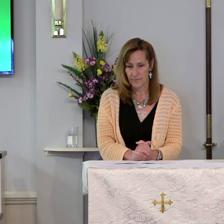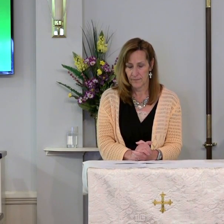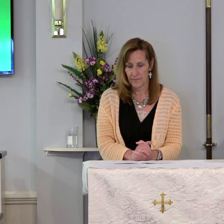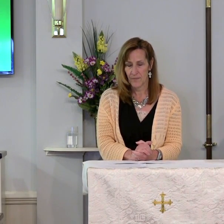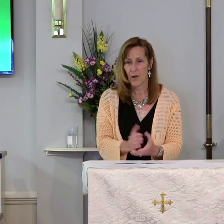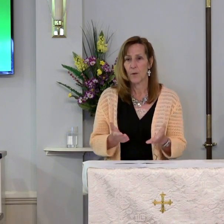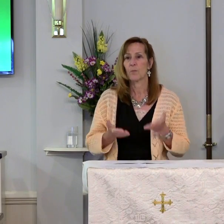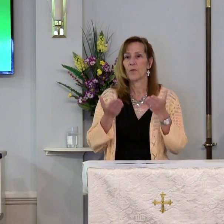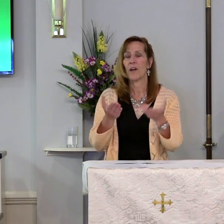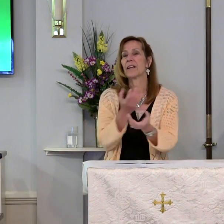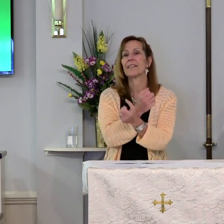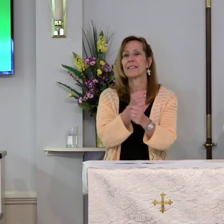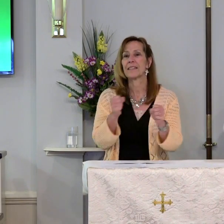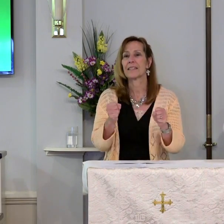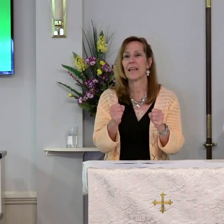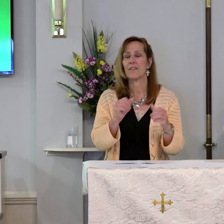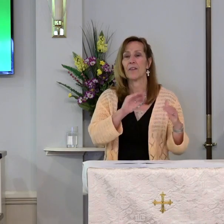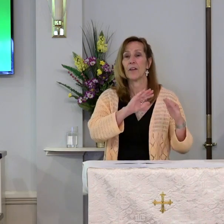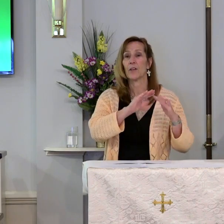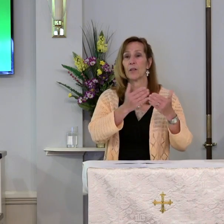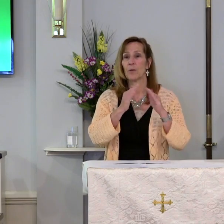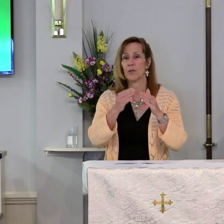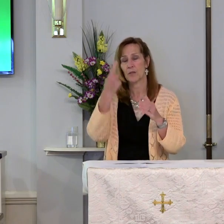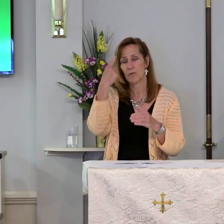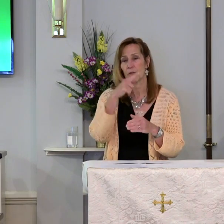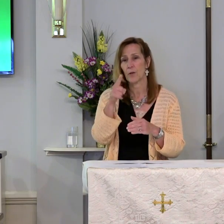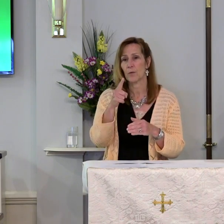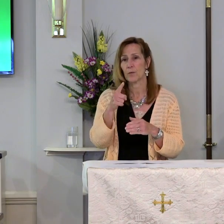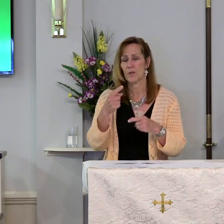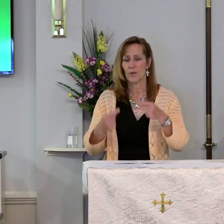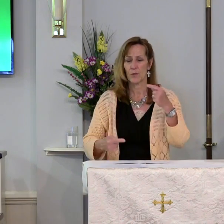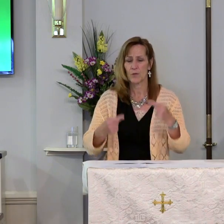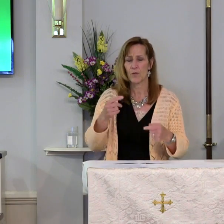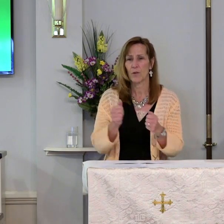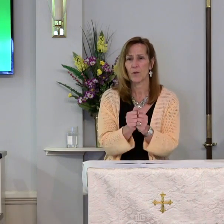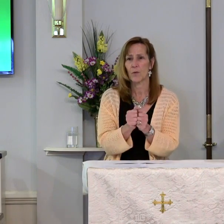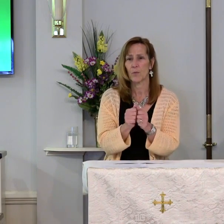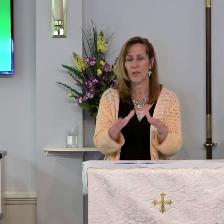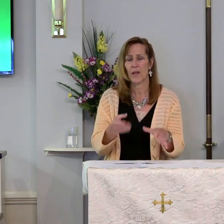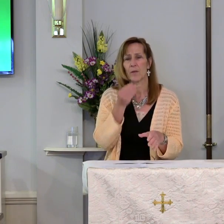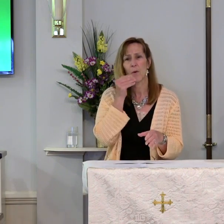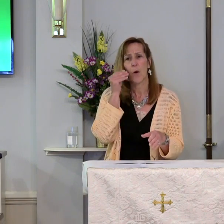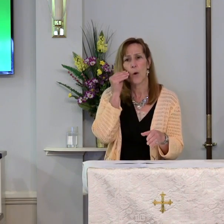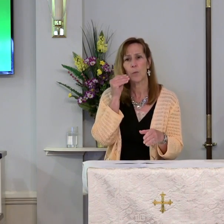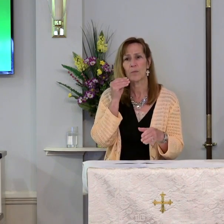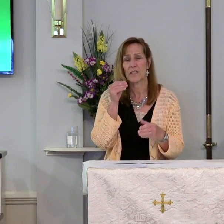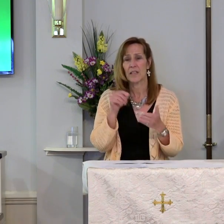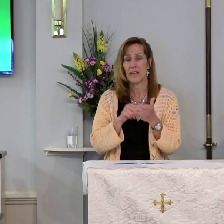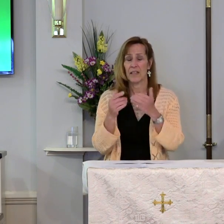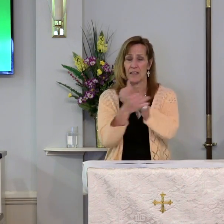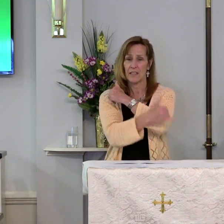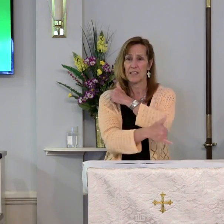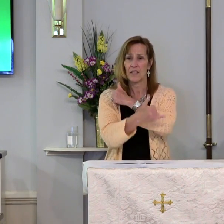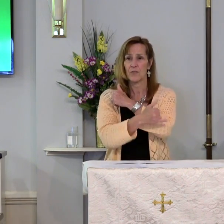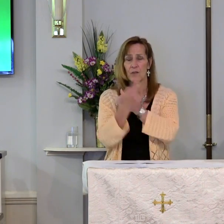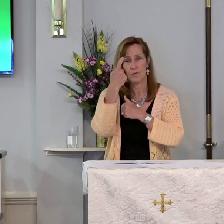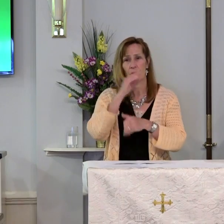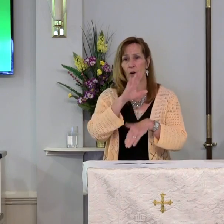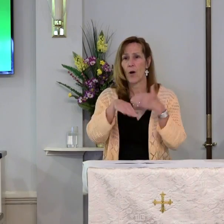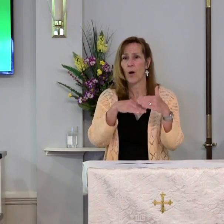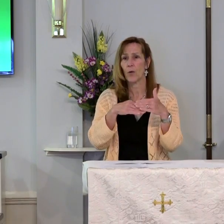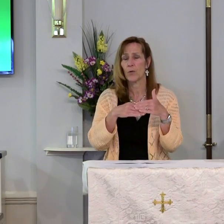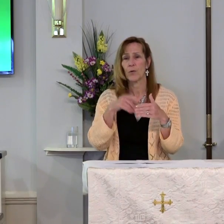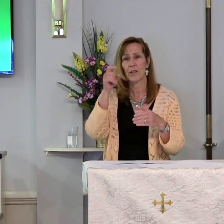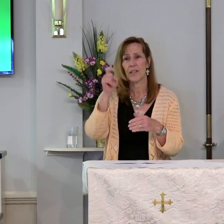provide safe communities for those who struggle with homelessness in our country and for all